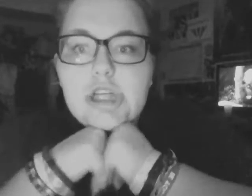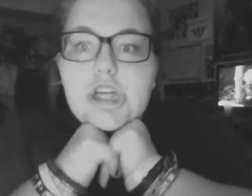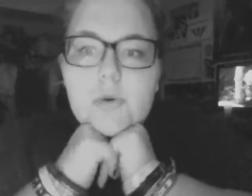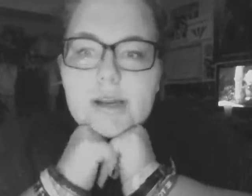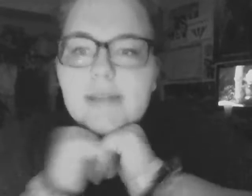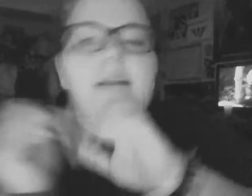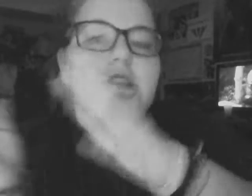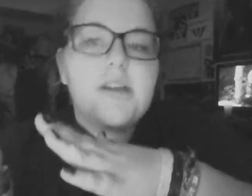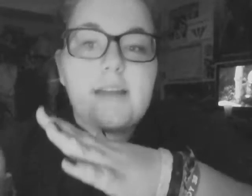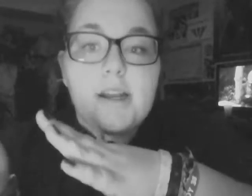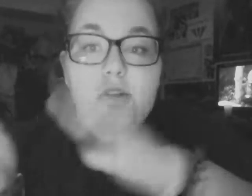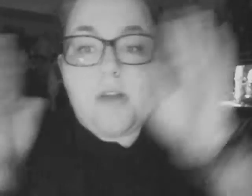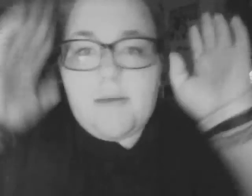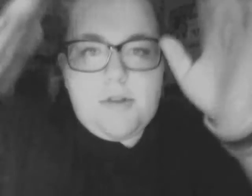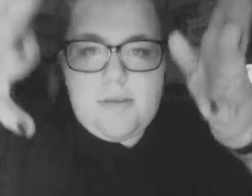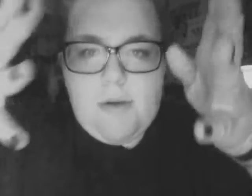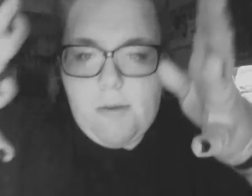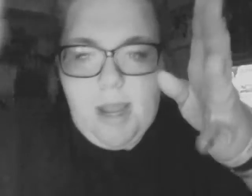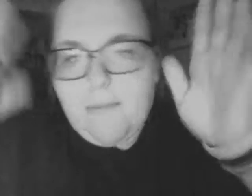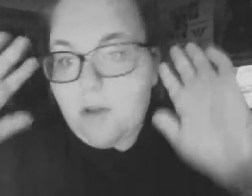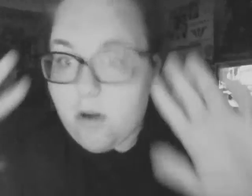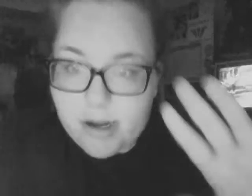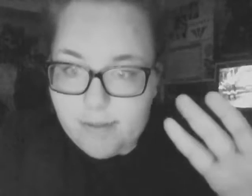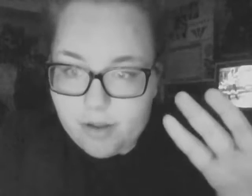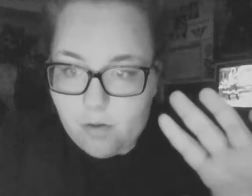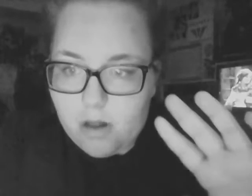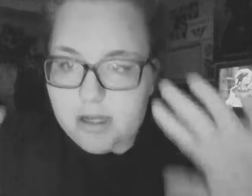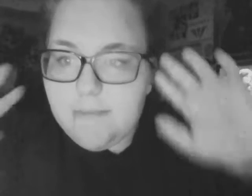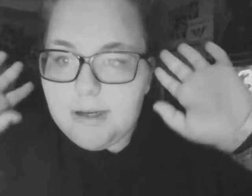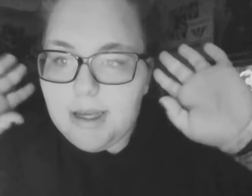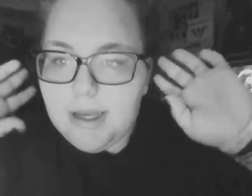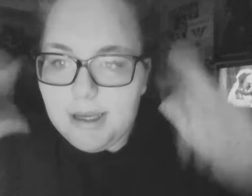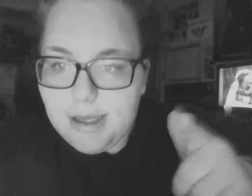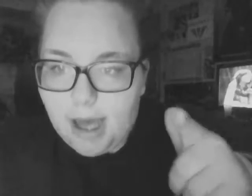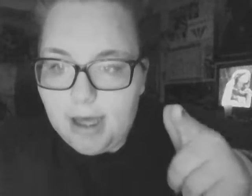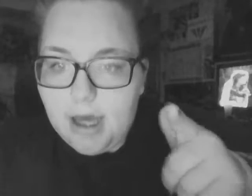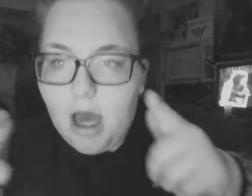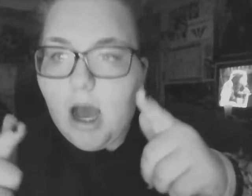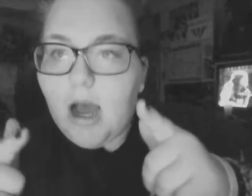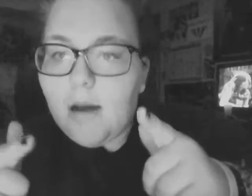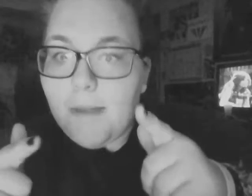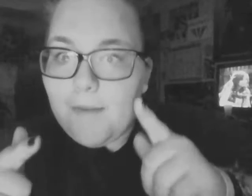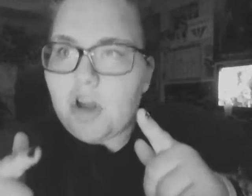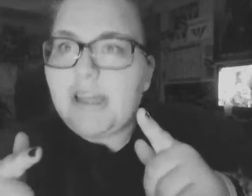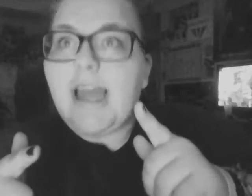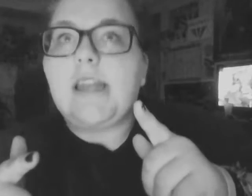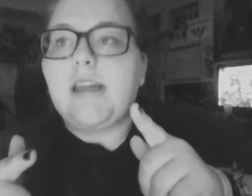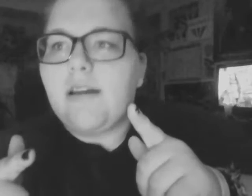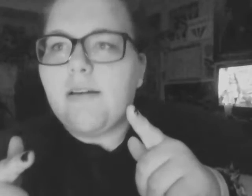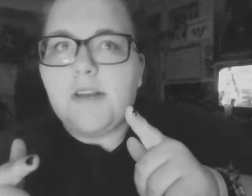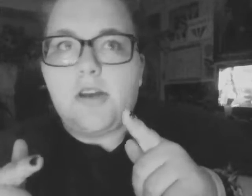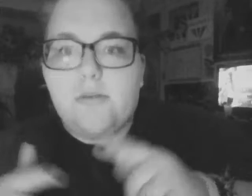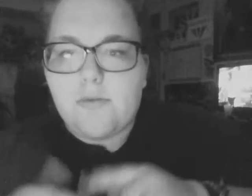just a quick slash exciting news, I'm using my webcam, sorry about the quality, but, yeah. Um, I'm currently editing videos,